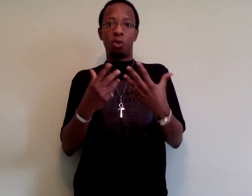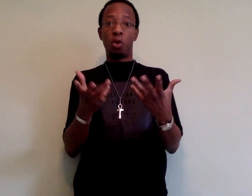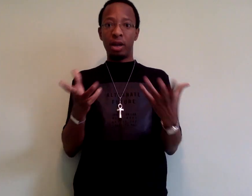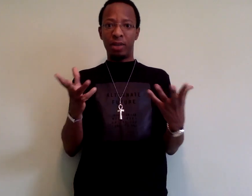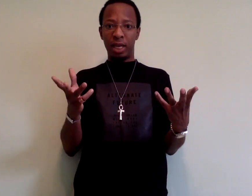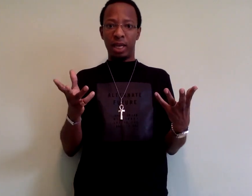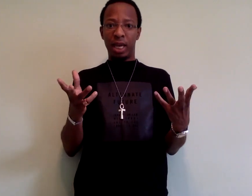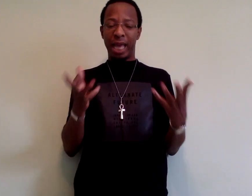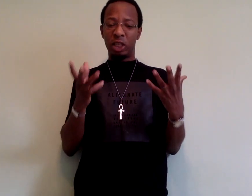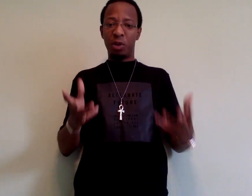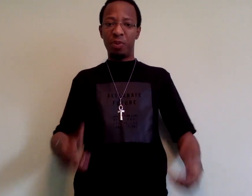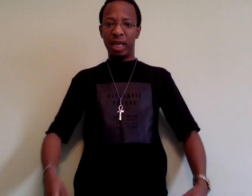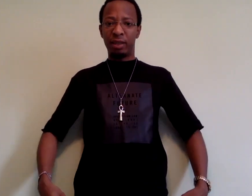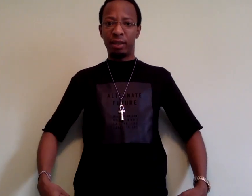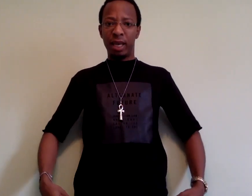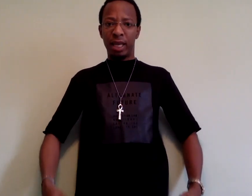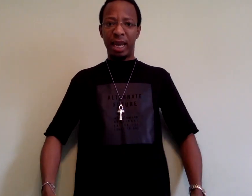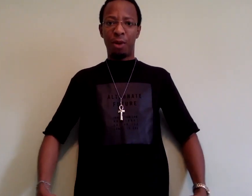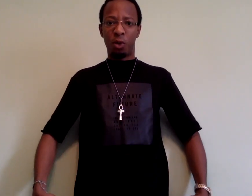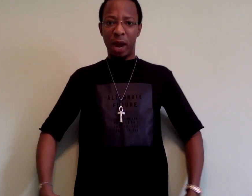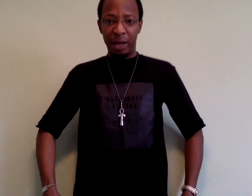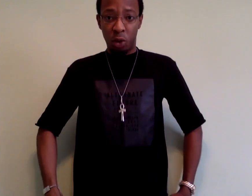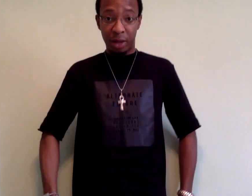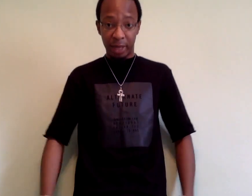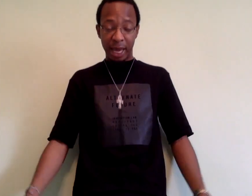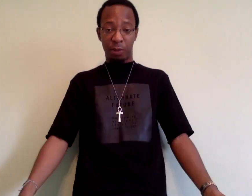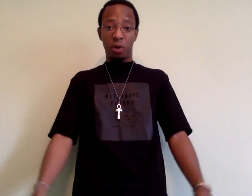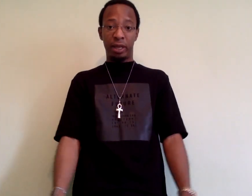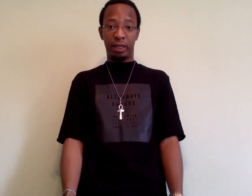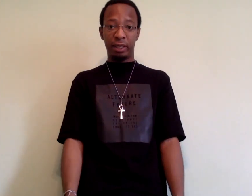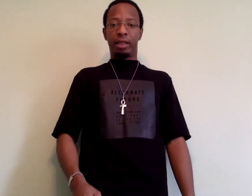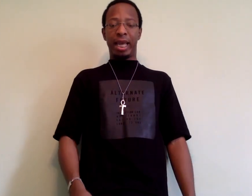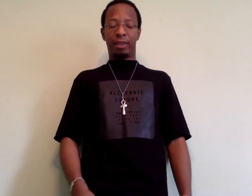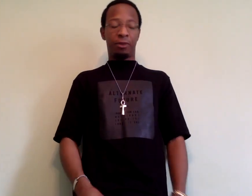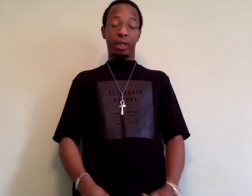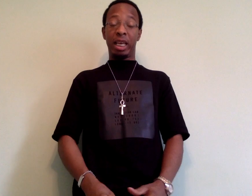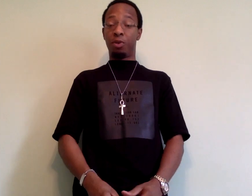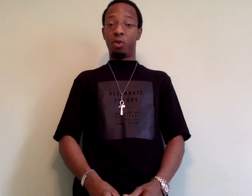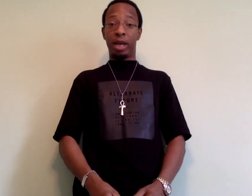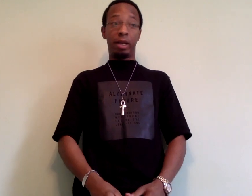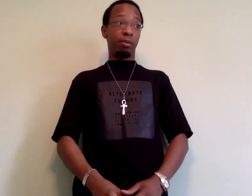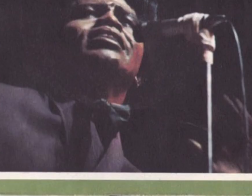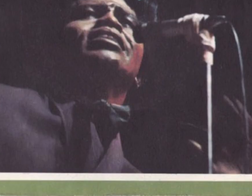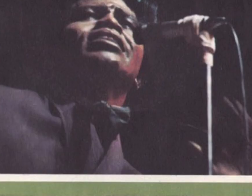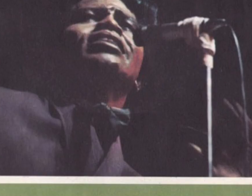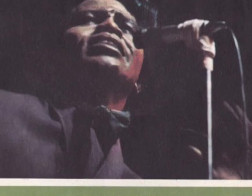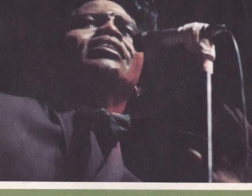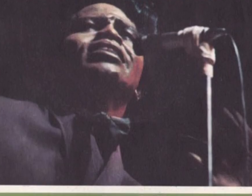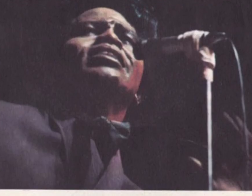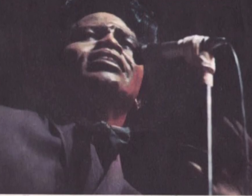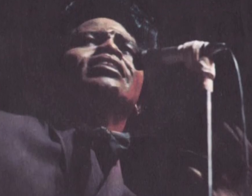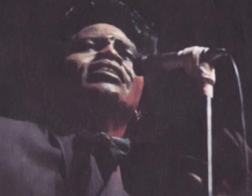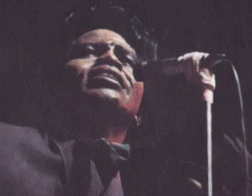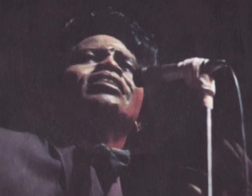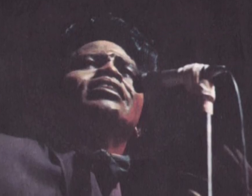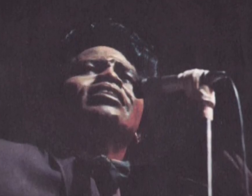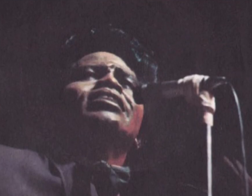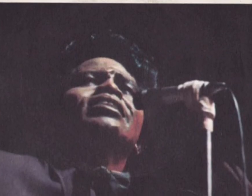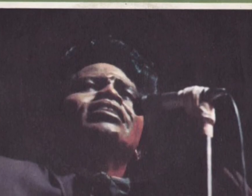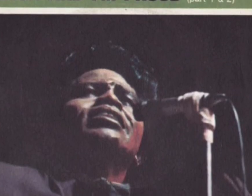worthy as human beings than our white or other counterparts. That's, for example, where James Brown's famous chant and song, Say